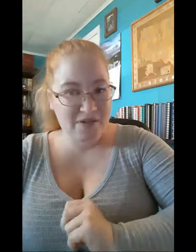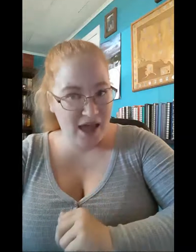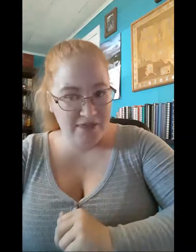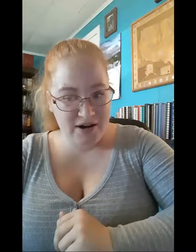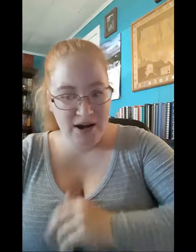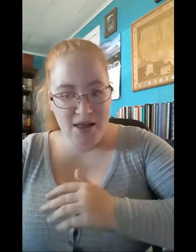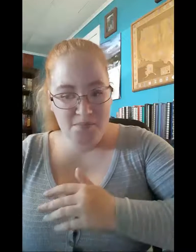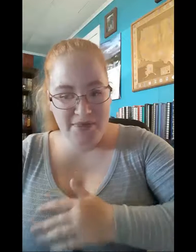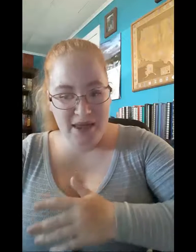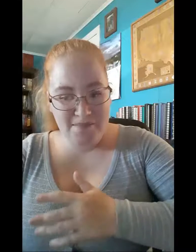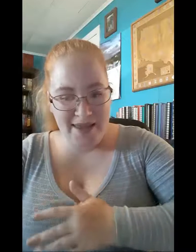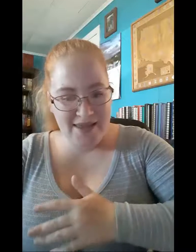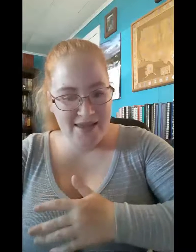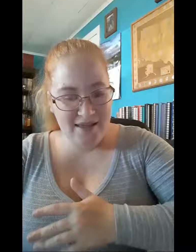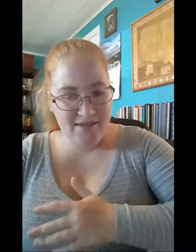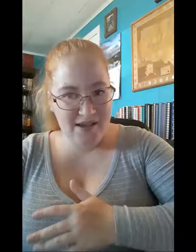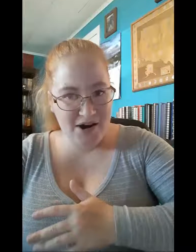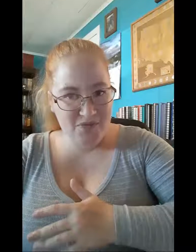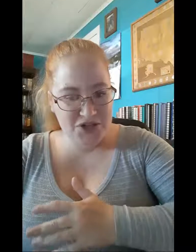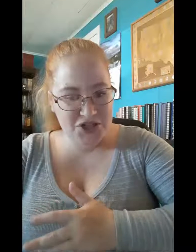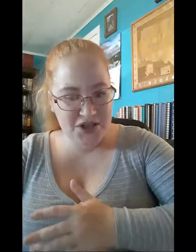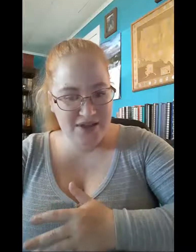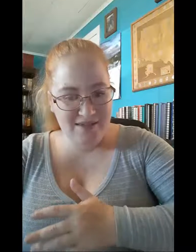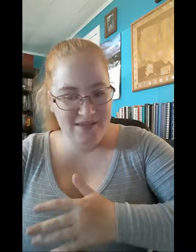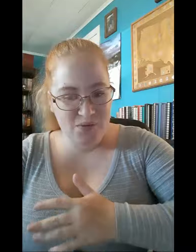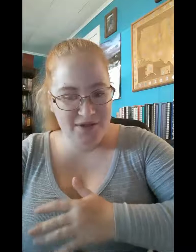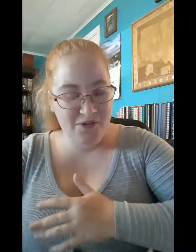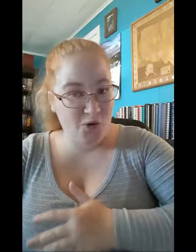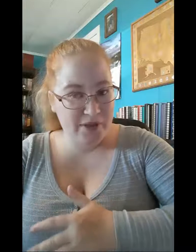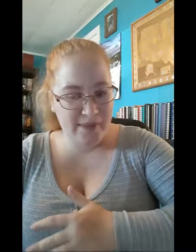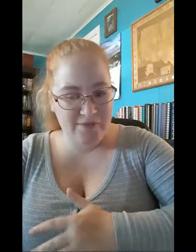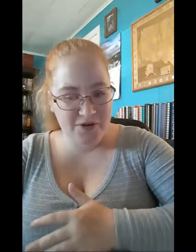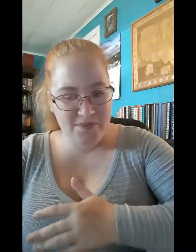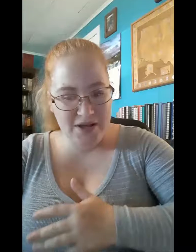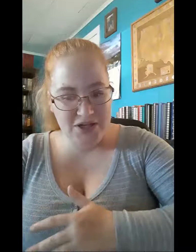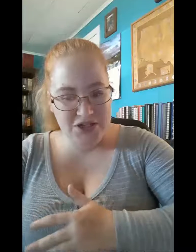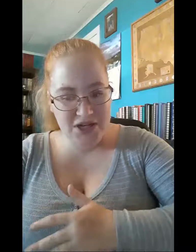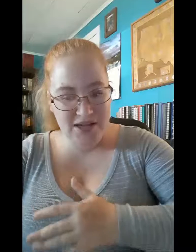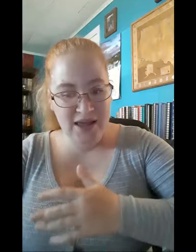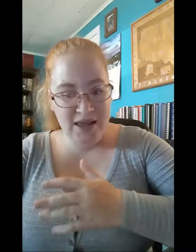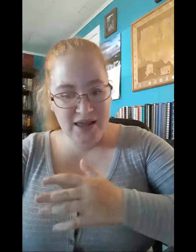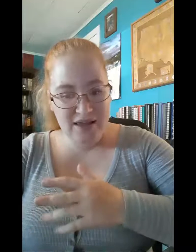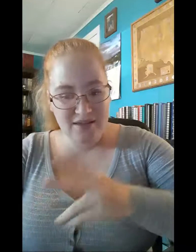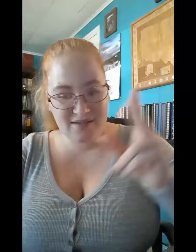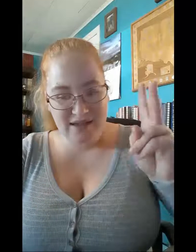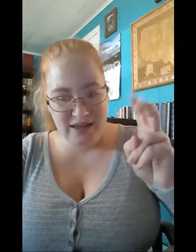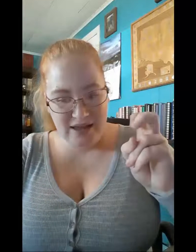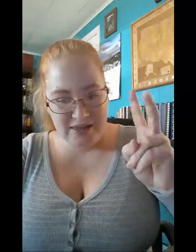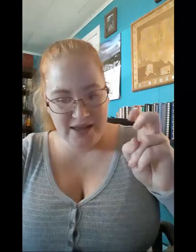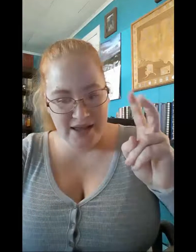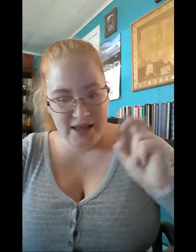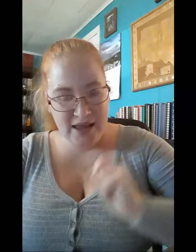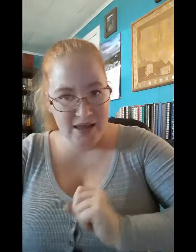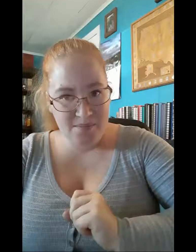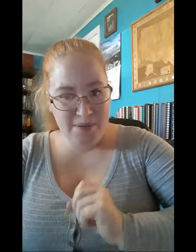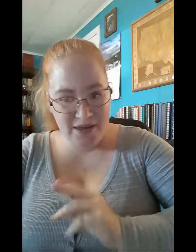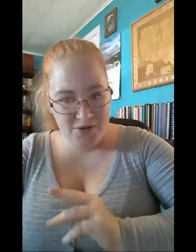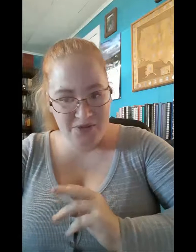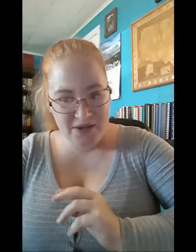together, but then Maggie gets scared when she thinks that West only loves her because she is healing him by using